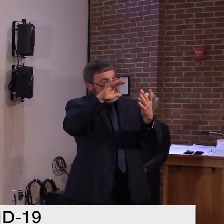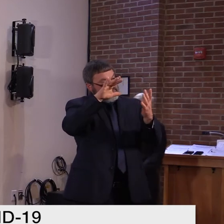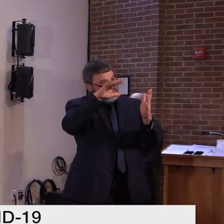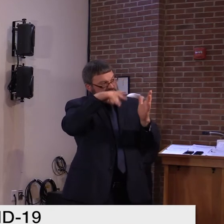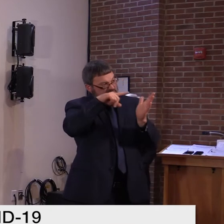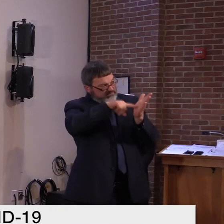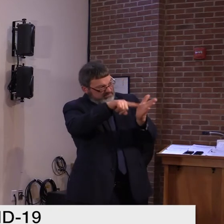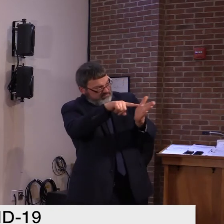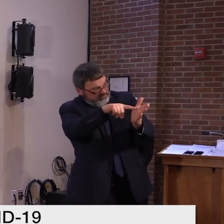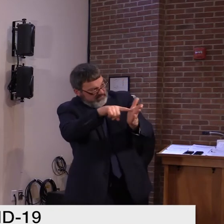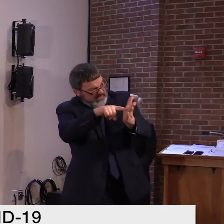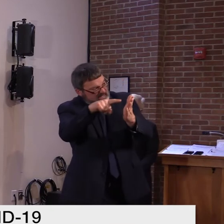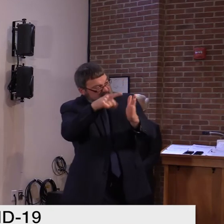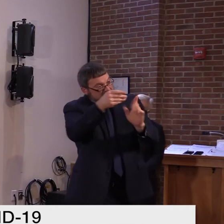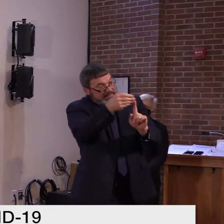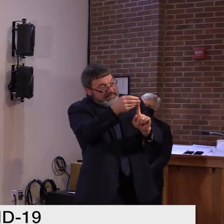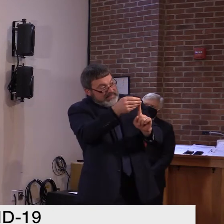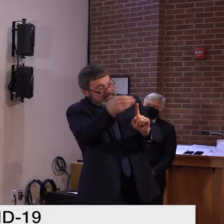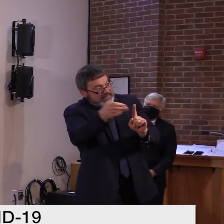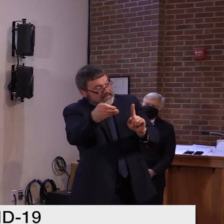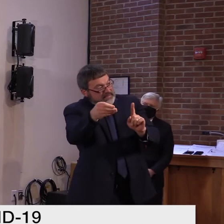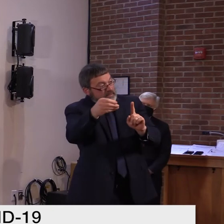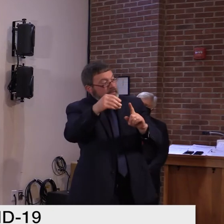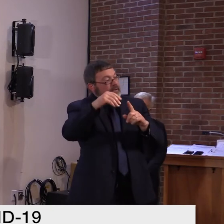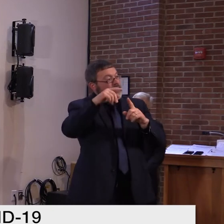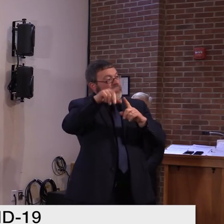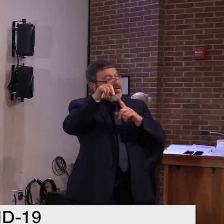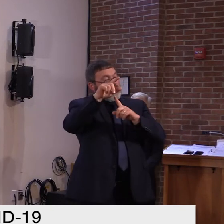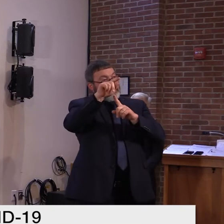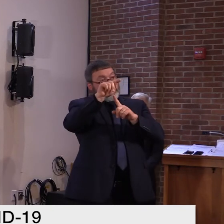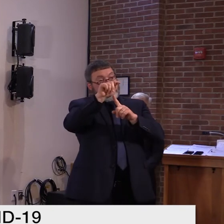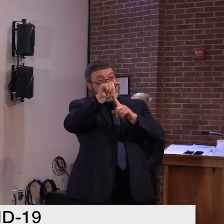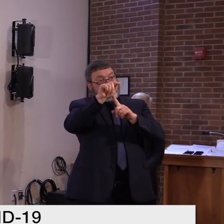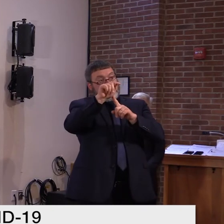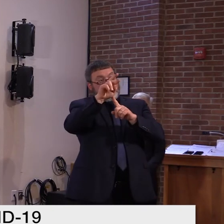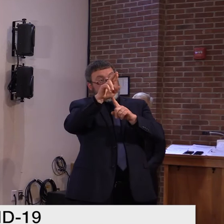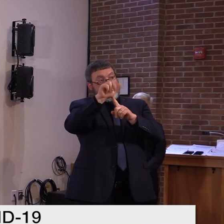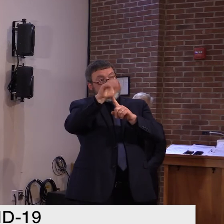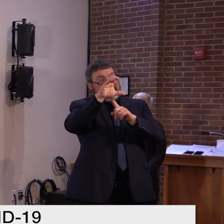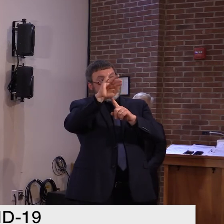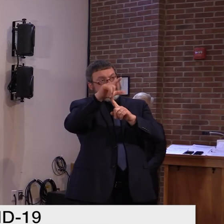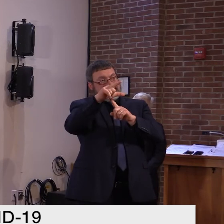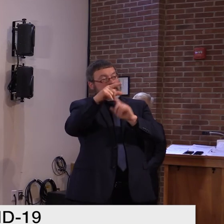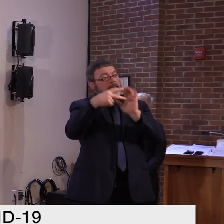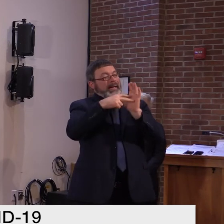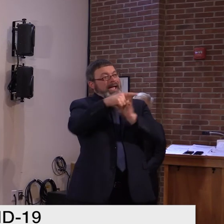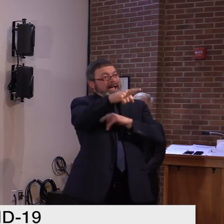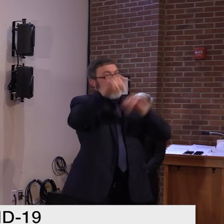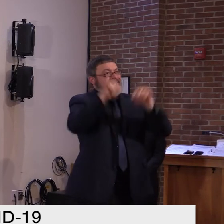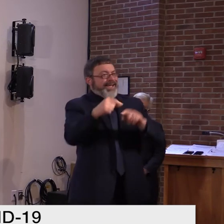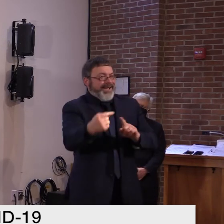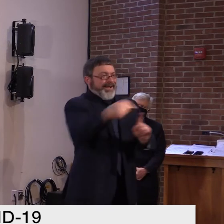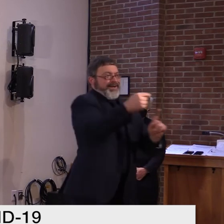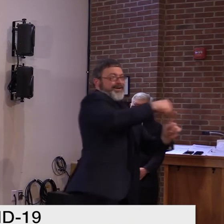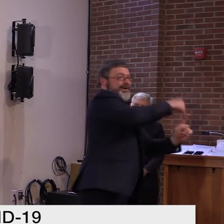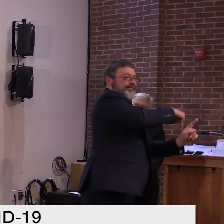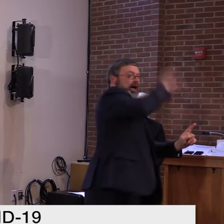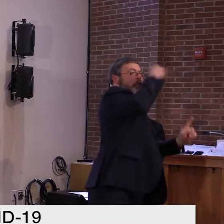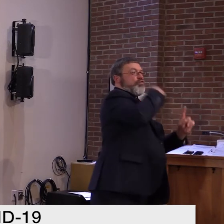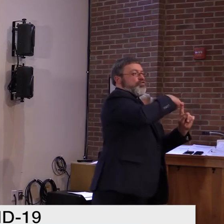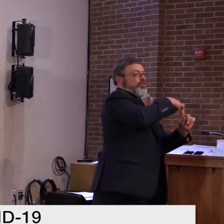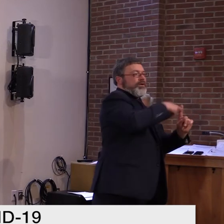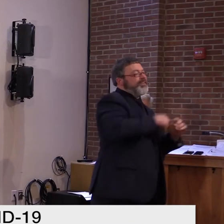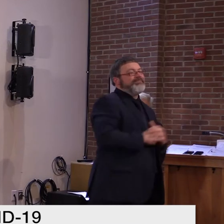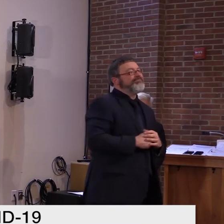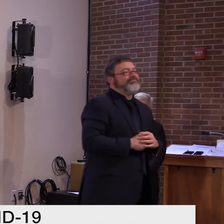The contact tracing is really making sure that other people who are traced back to the person you already know